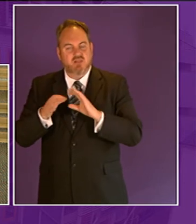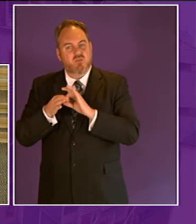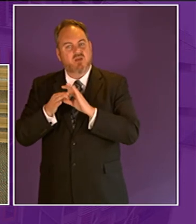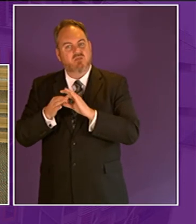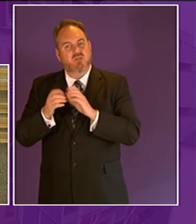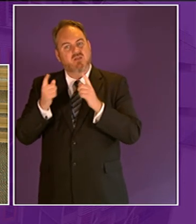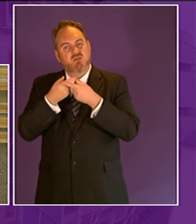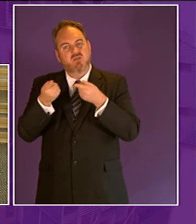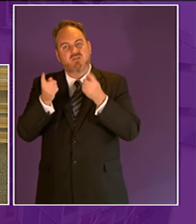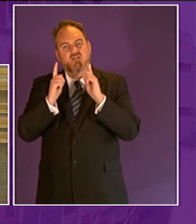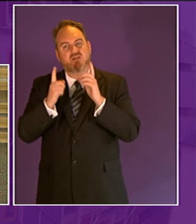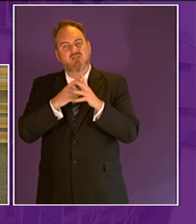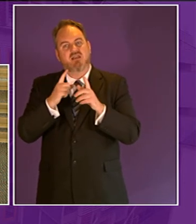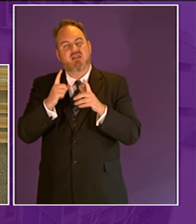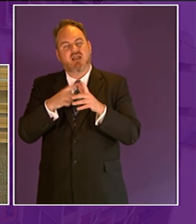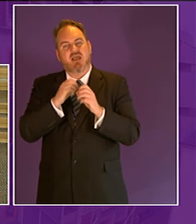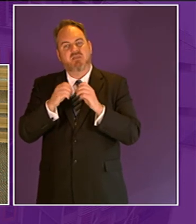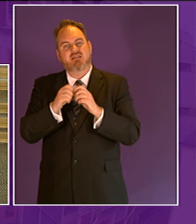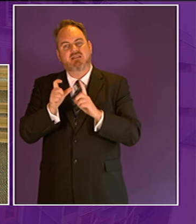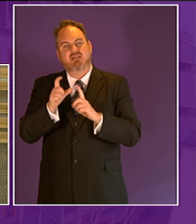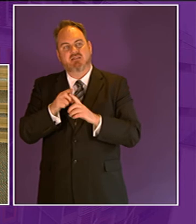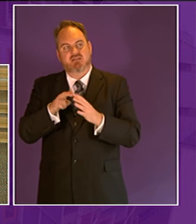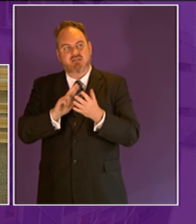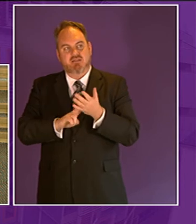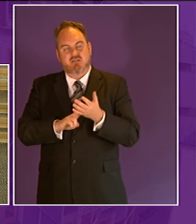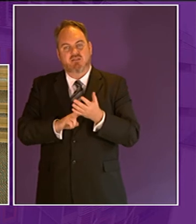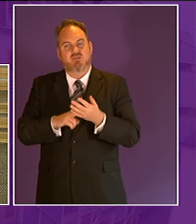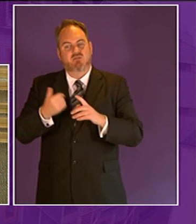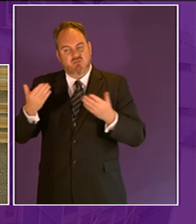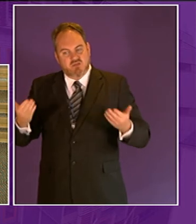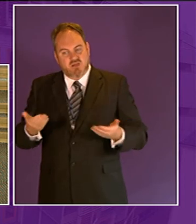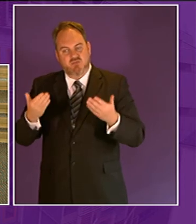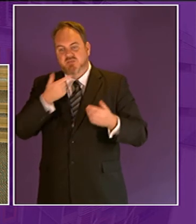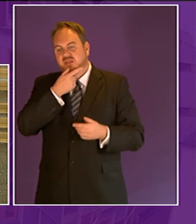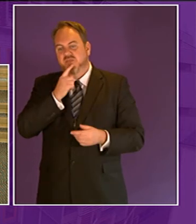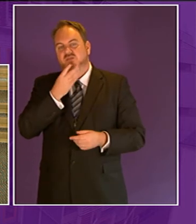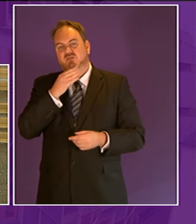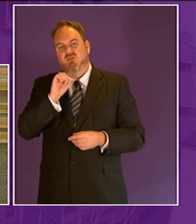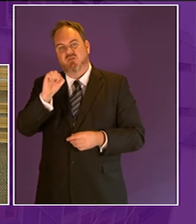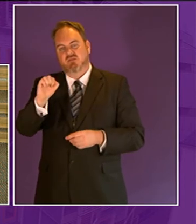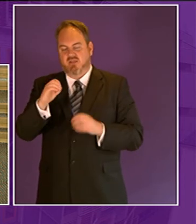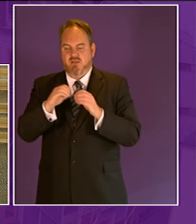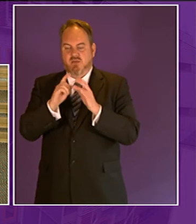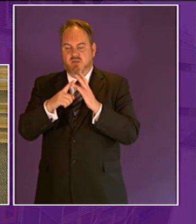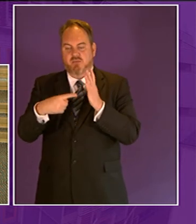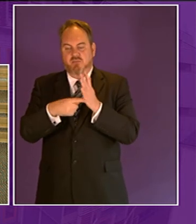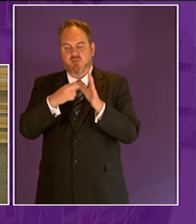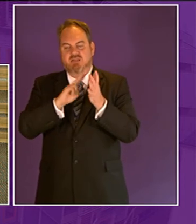make use of the botanic gardens at the university as an opportunity for those children to have a quality outdoor learning environment so it's